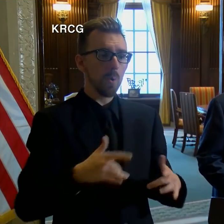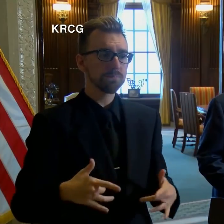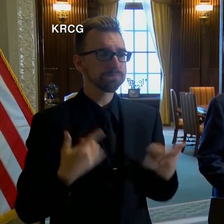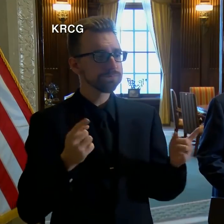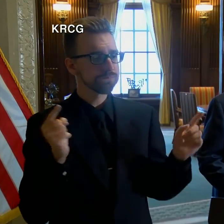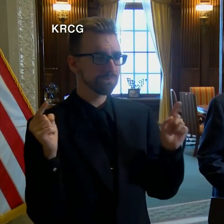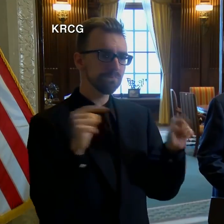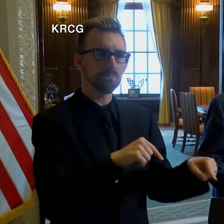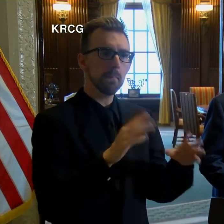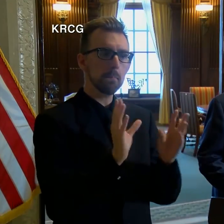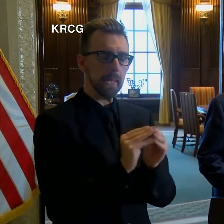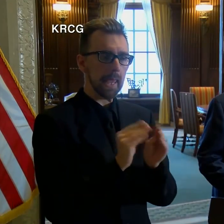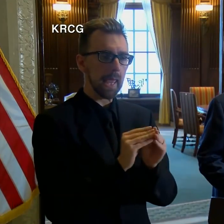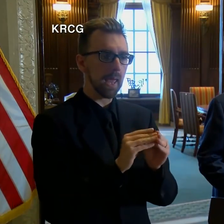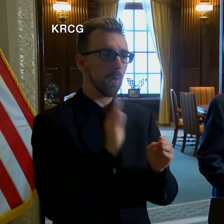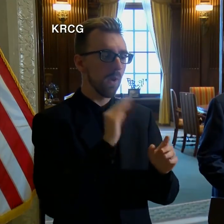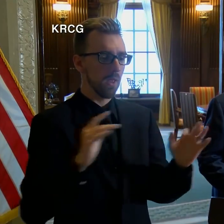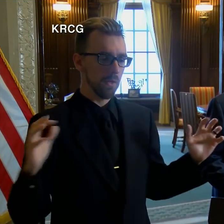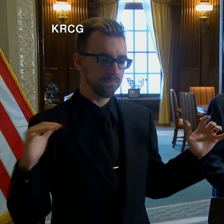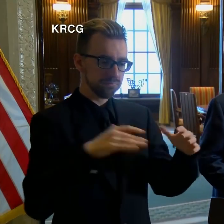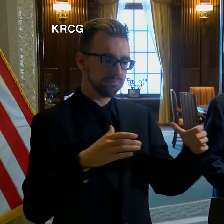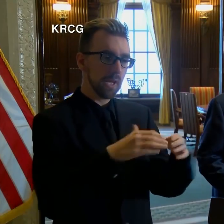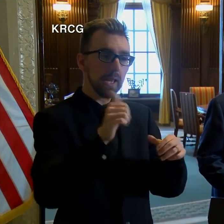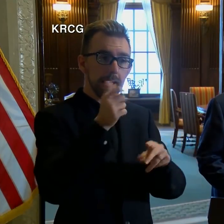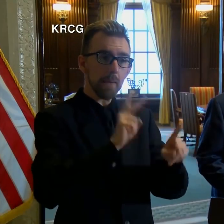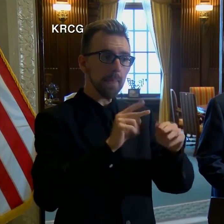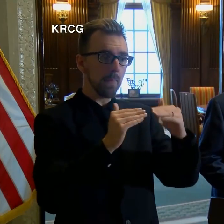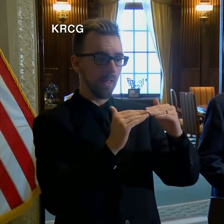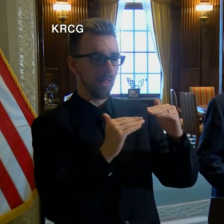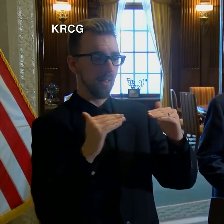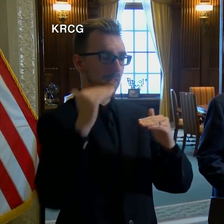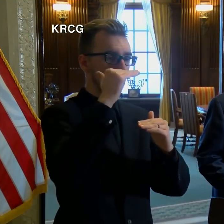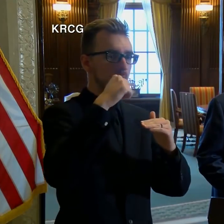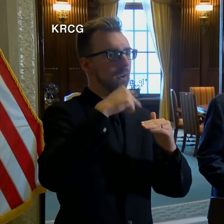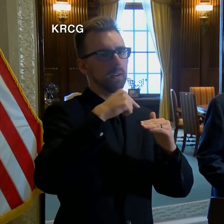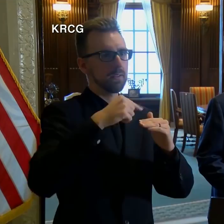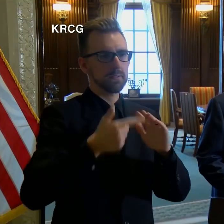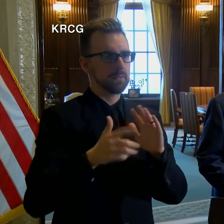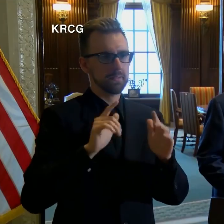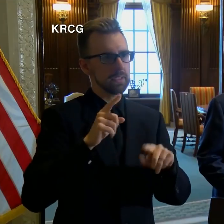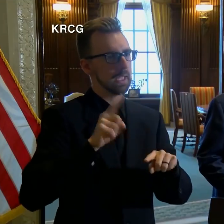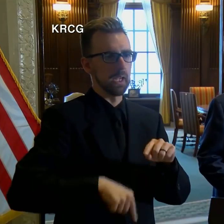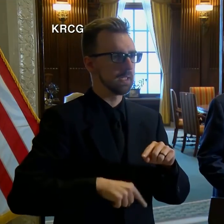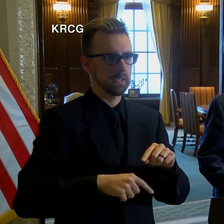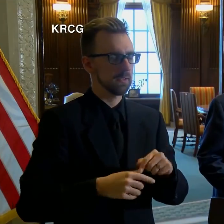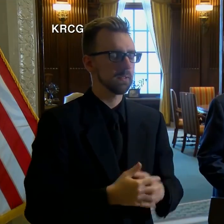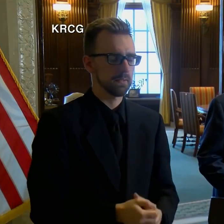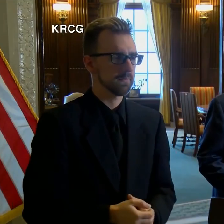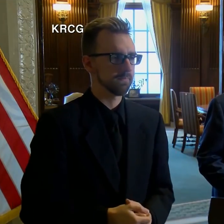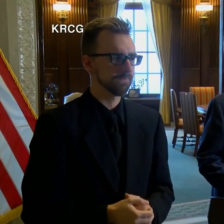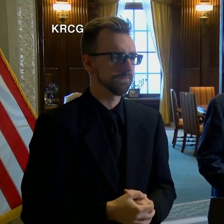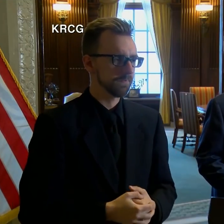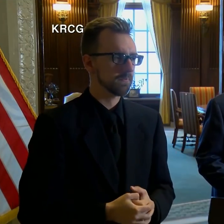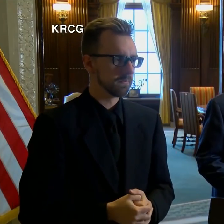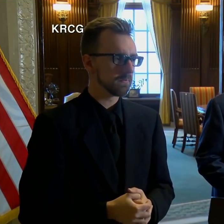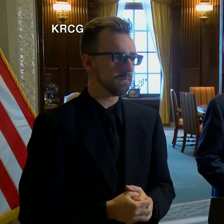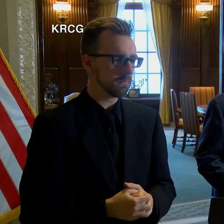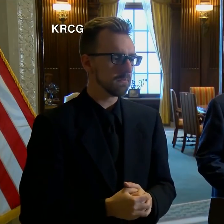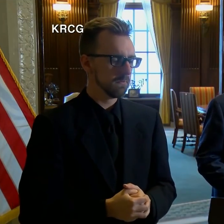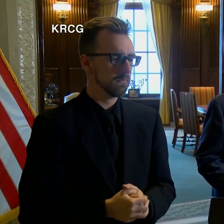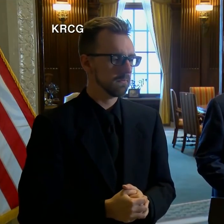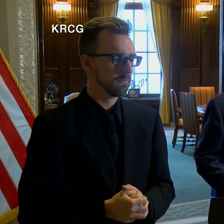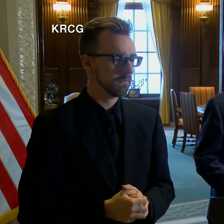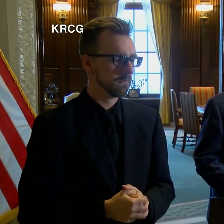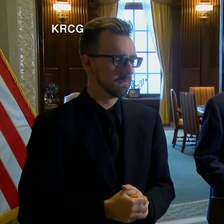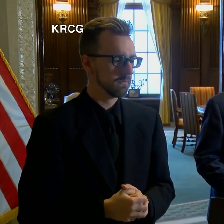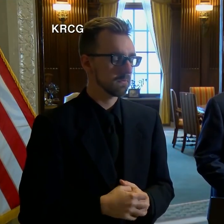meeting that would bring together more than 10 people in a single space at the same time. In